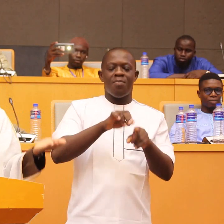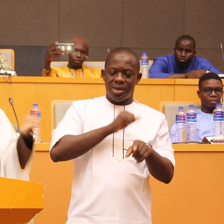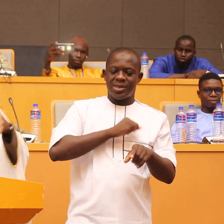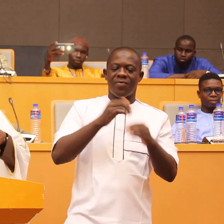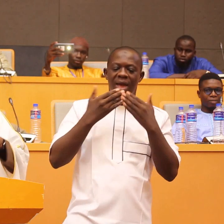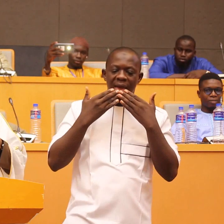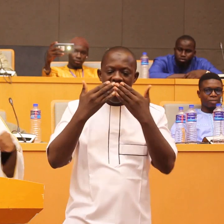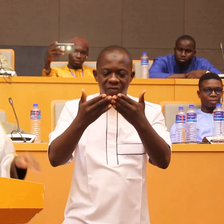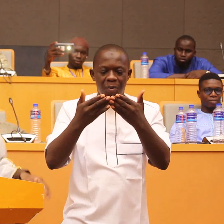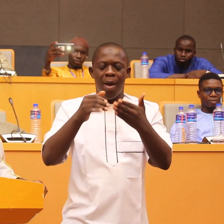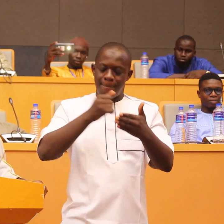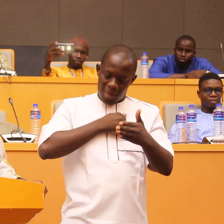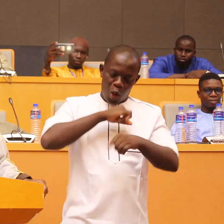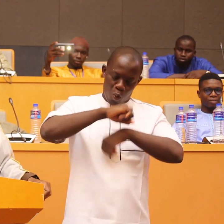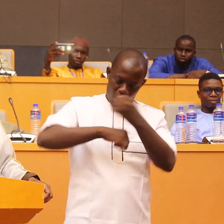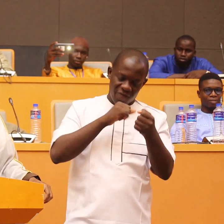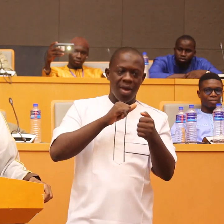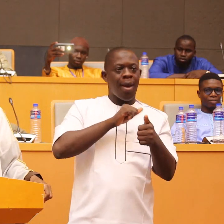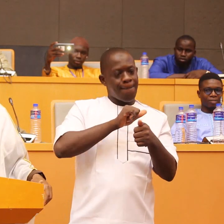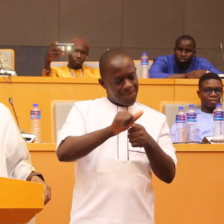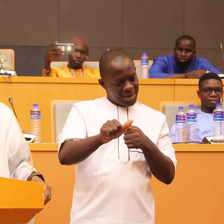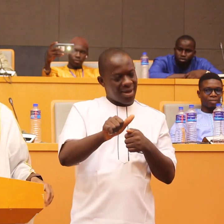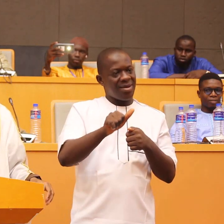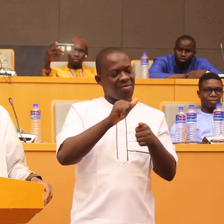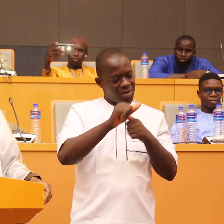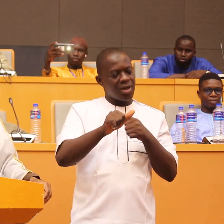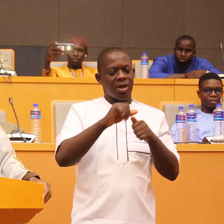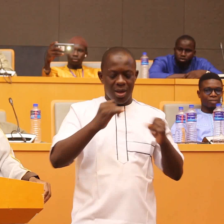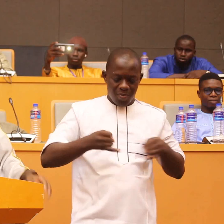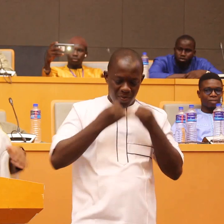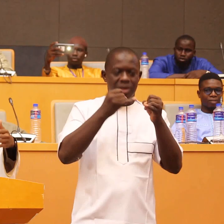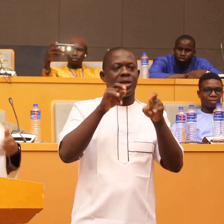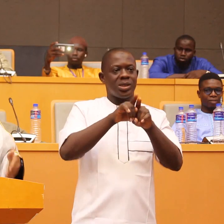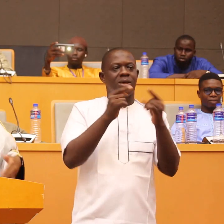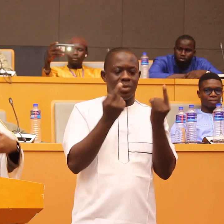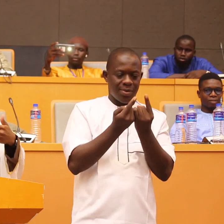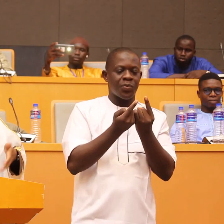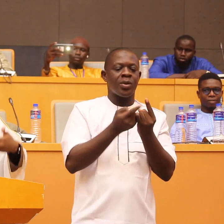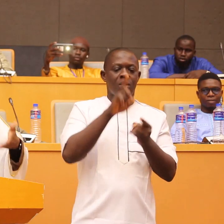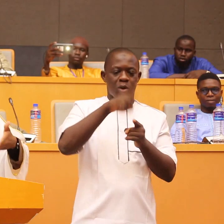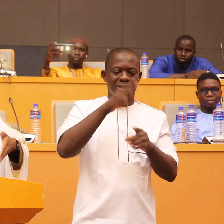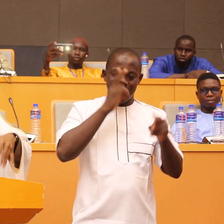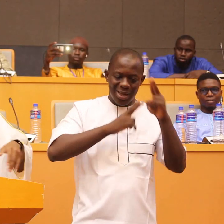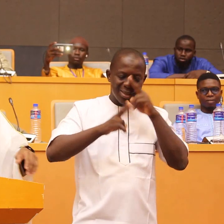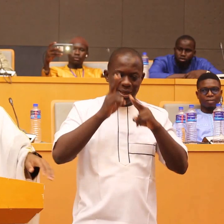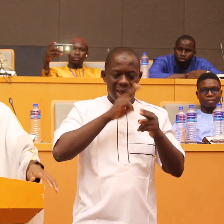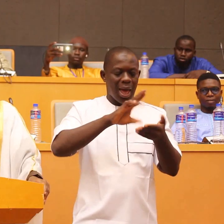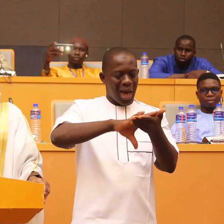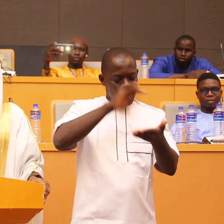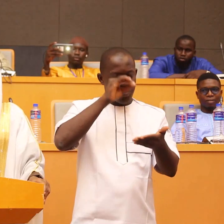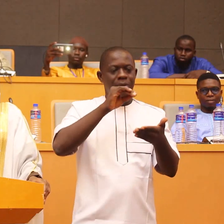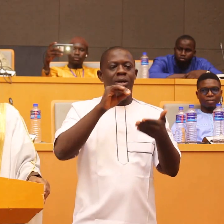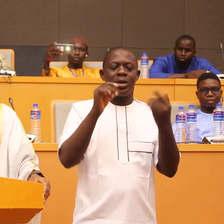let's try and implement the same thing we can't just write the message and give it to people we have to try and adopt this system in our